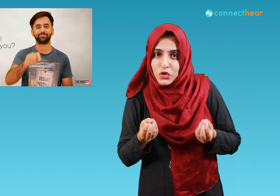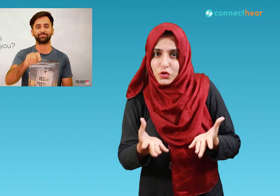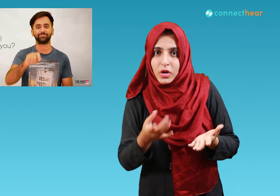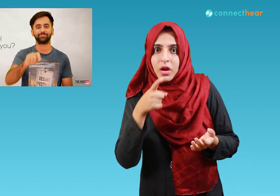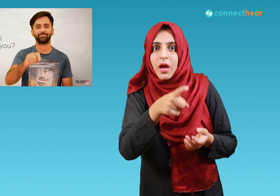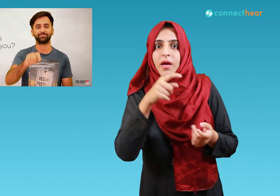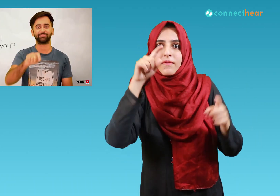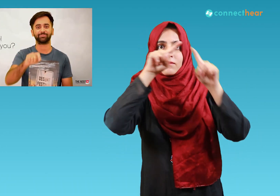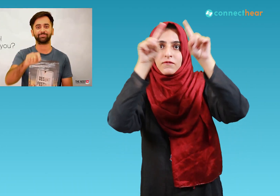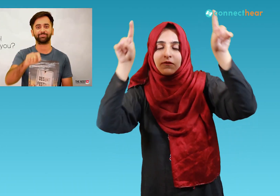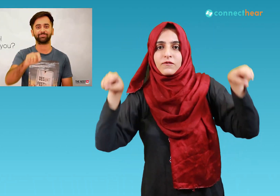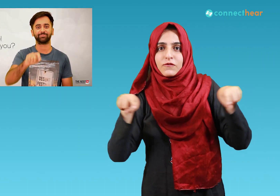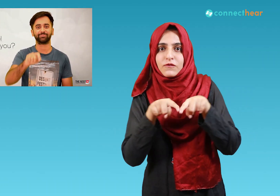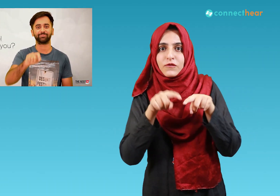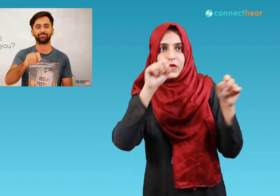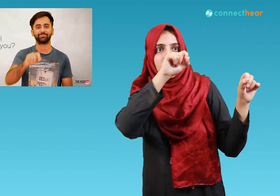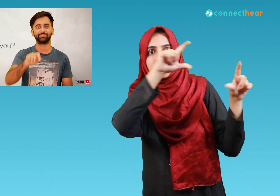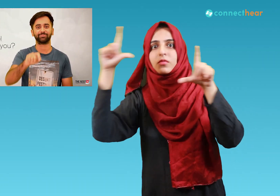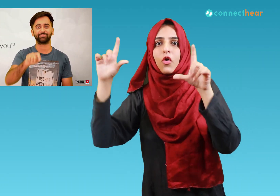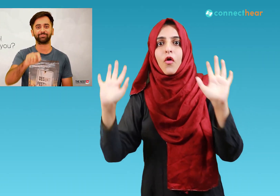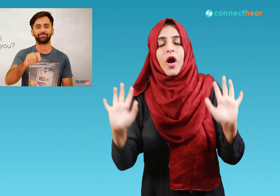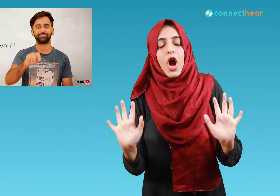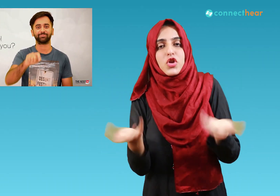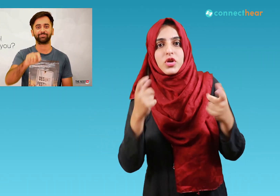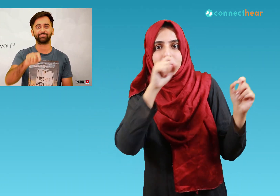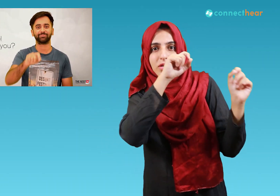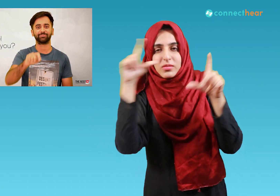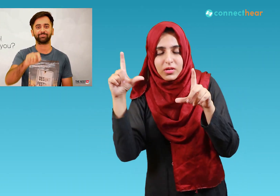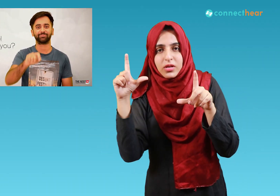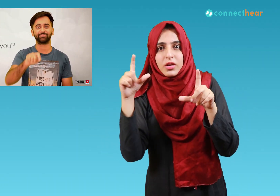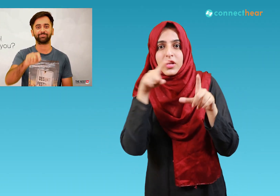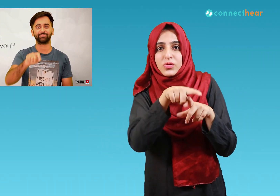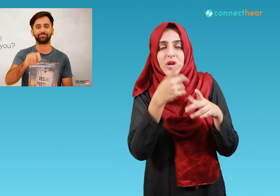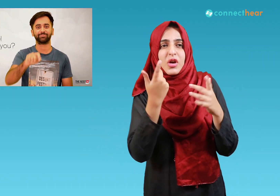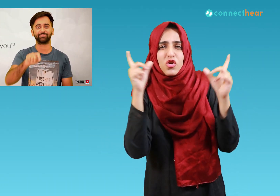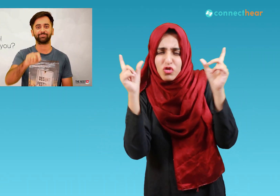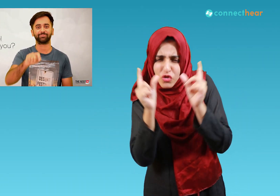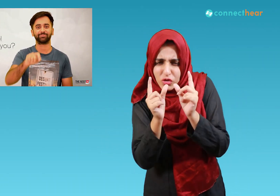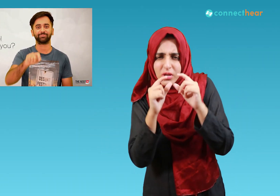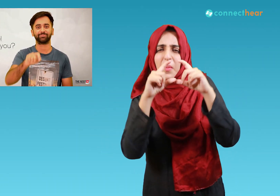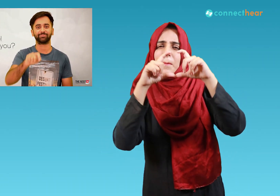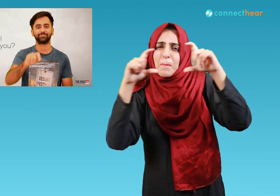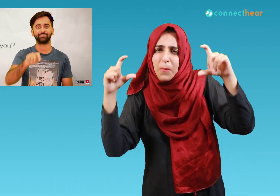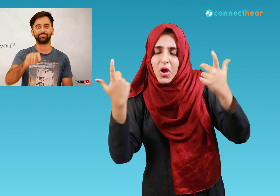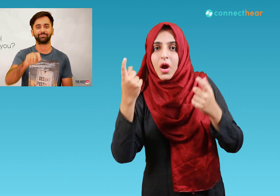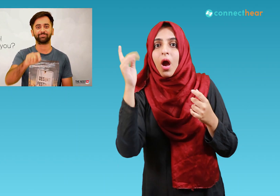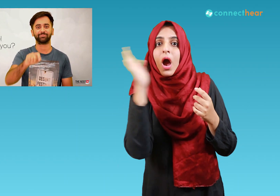highlighted on the screen either their video is maximized or there's a green bar around